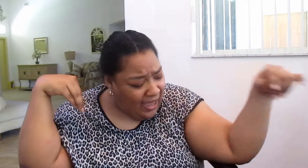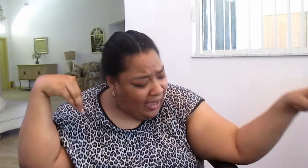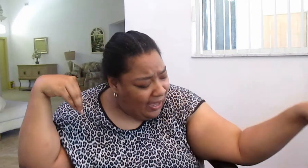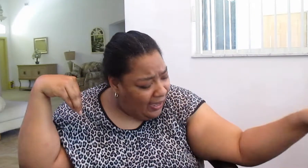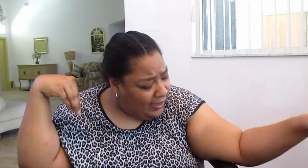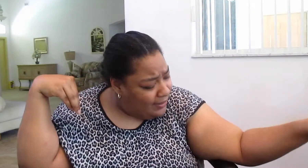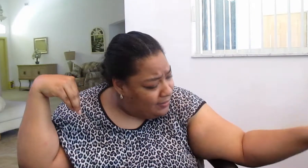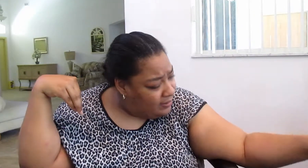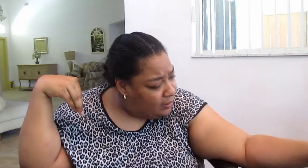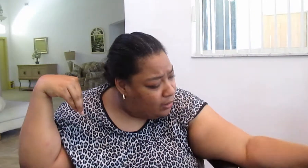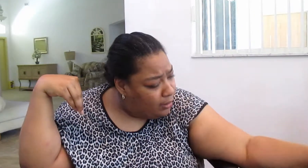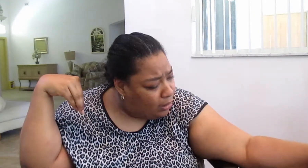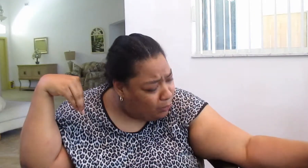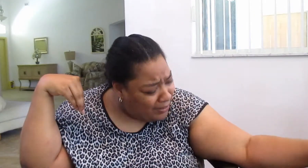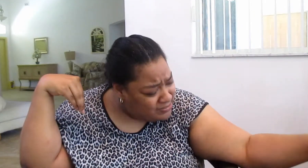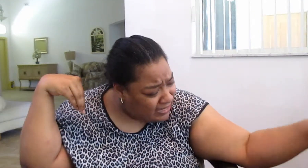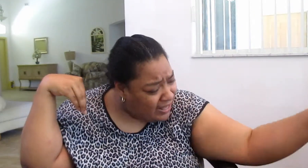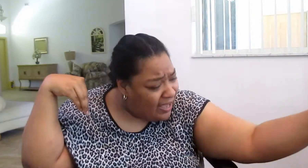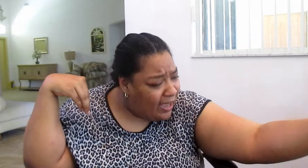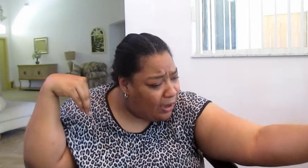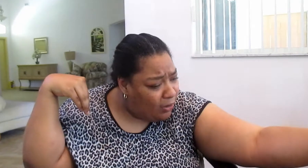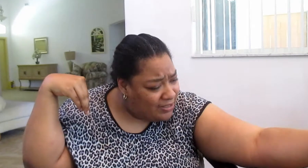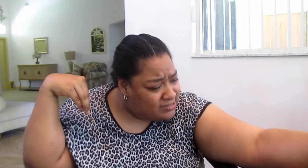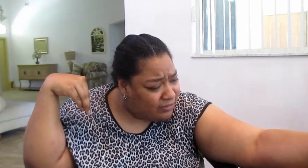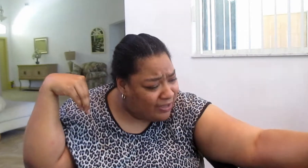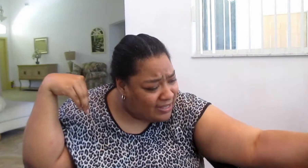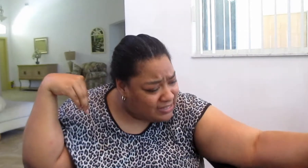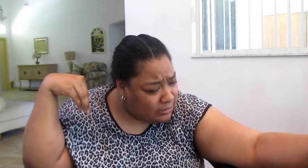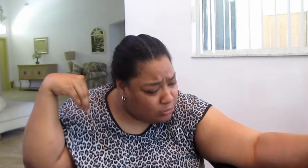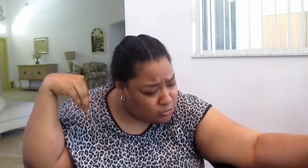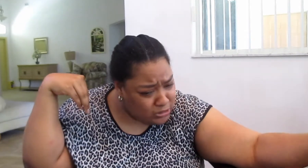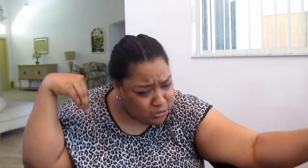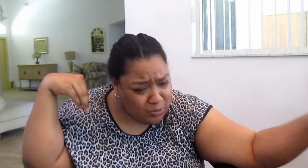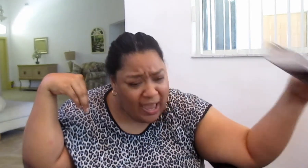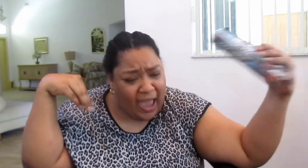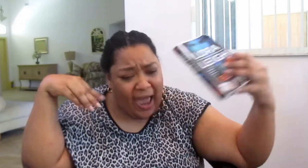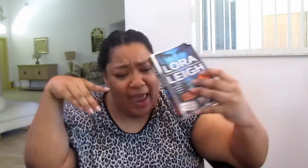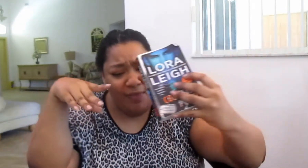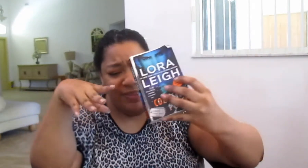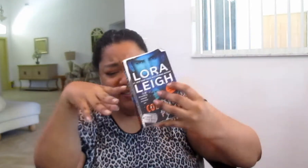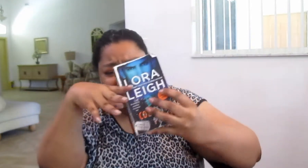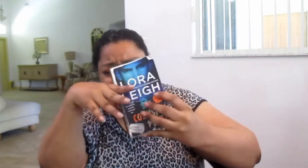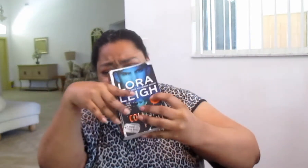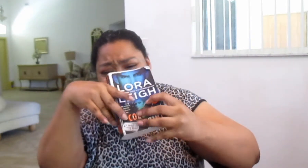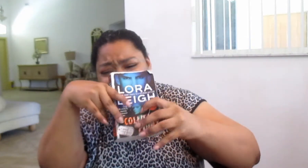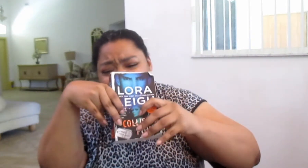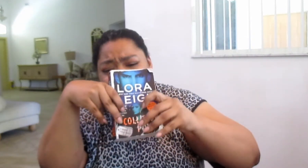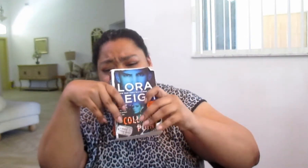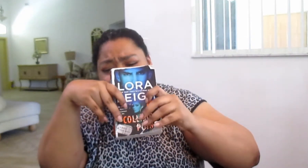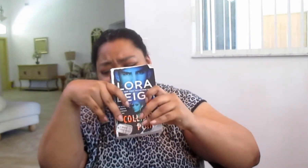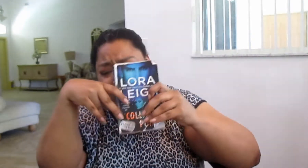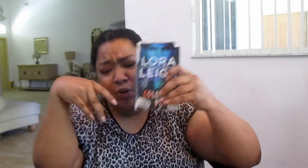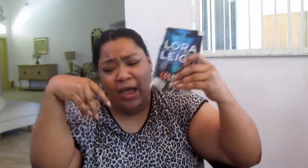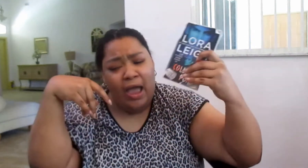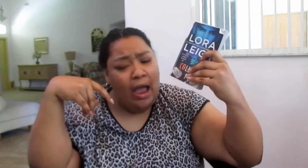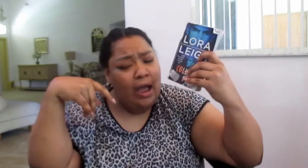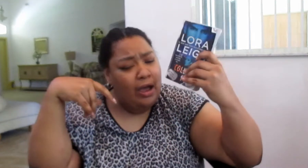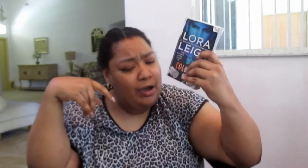and her website, and all that stuff, as I usually do. And this is the end of my review of